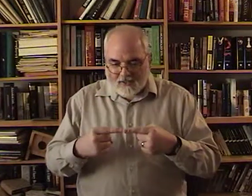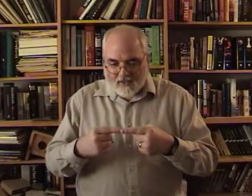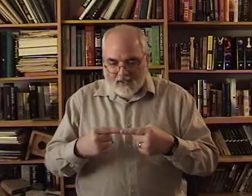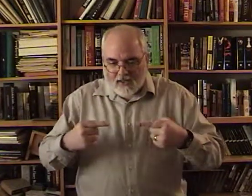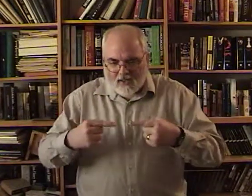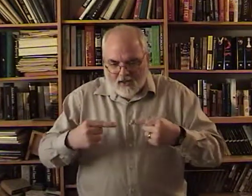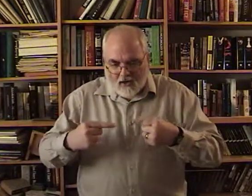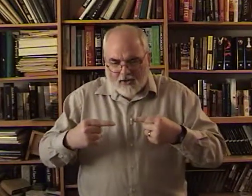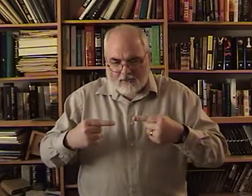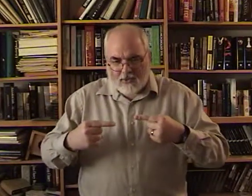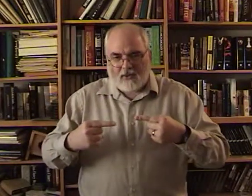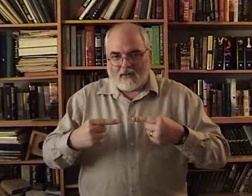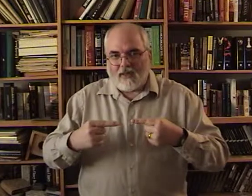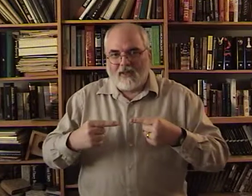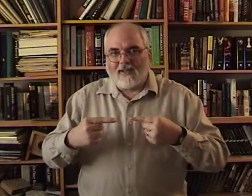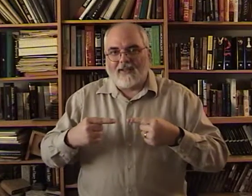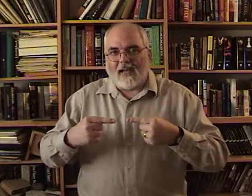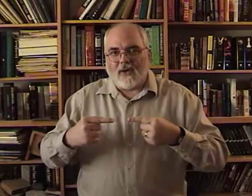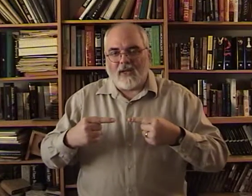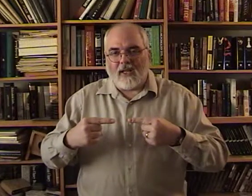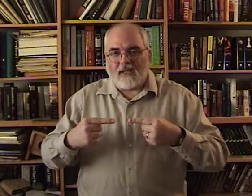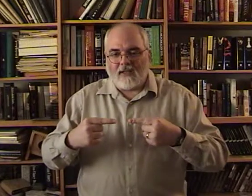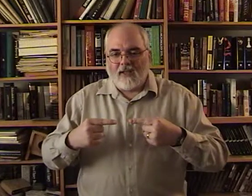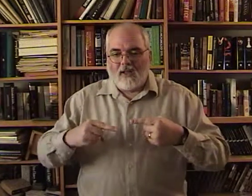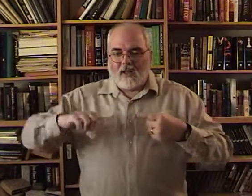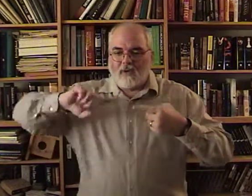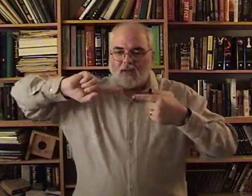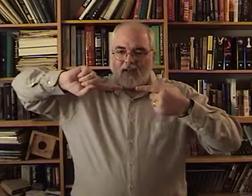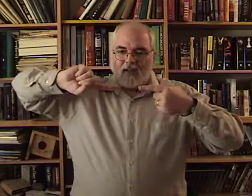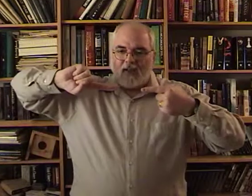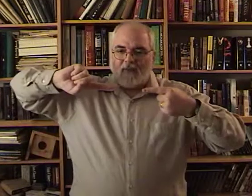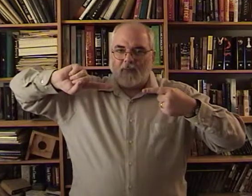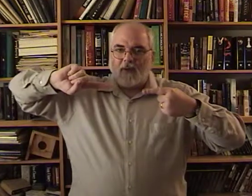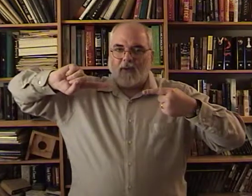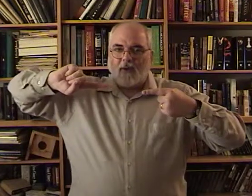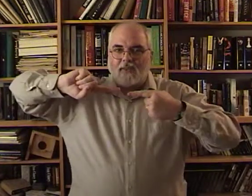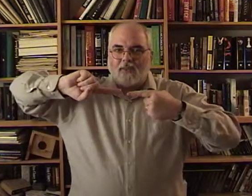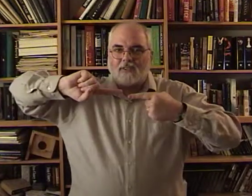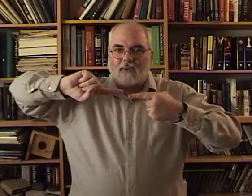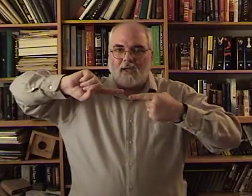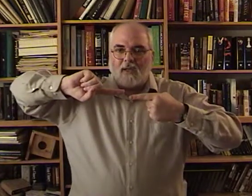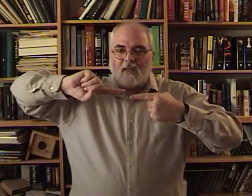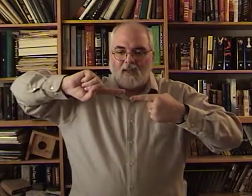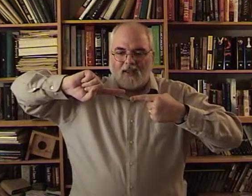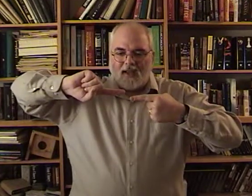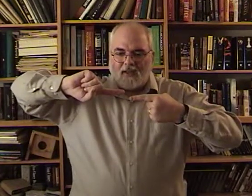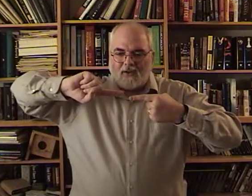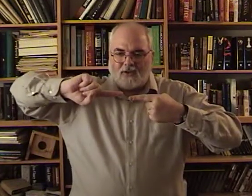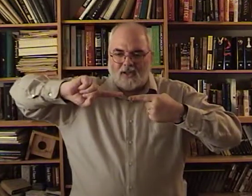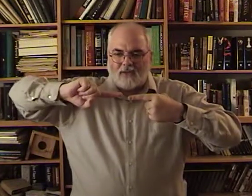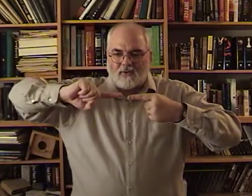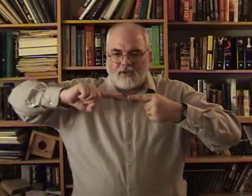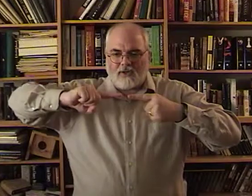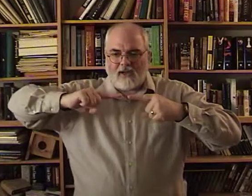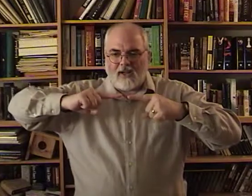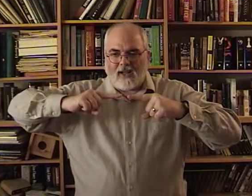your fingers in. And the harder you pull. The tighter it gets. Well. If you put them on this way. And then you kind of twist your hands.